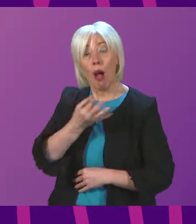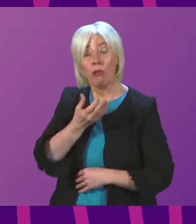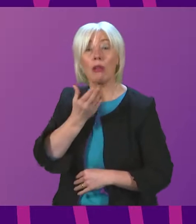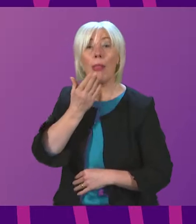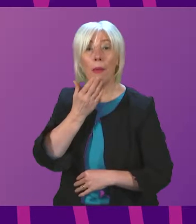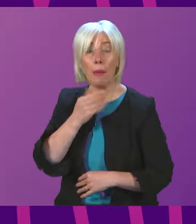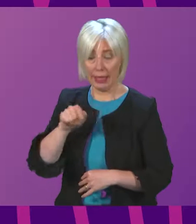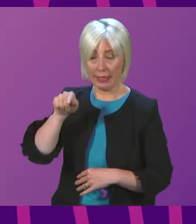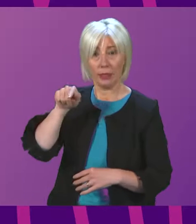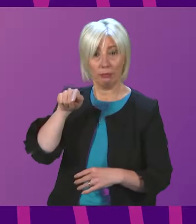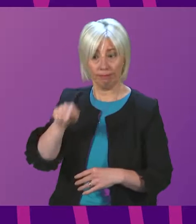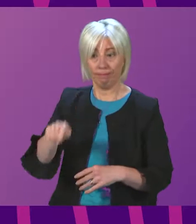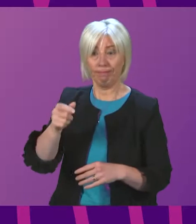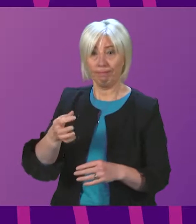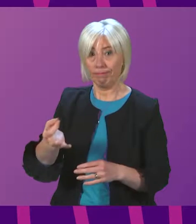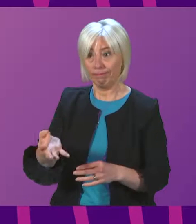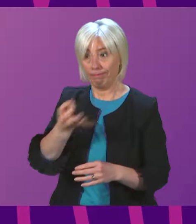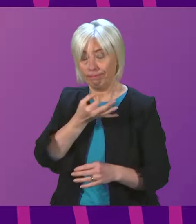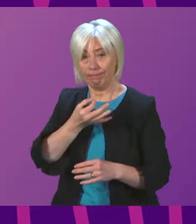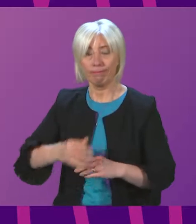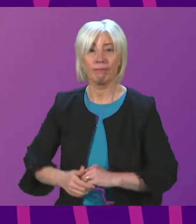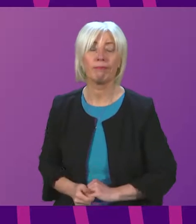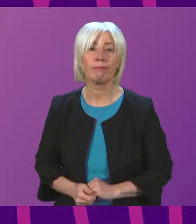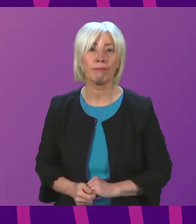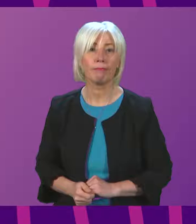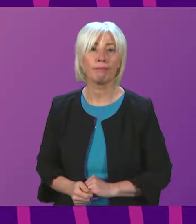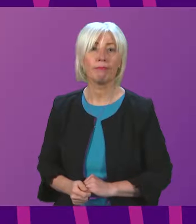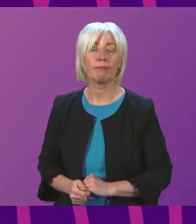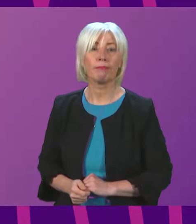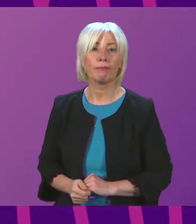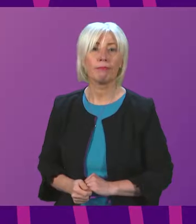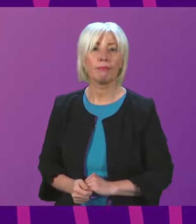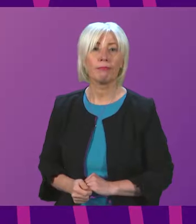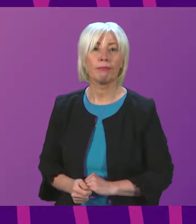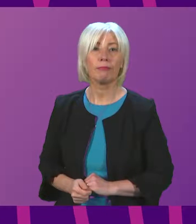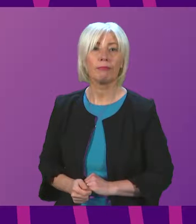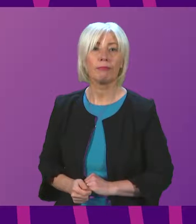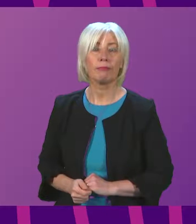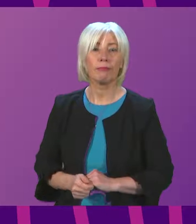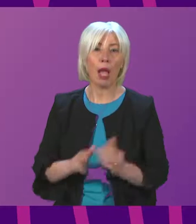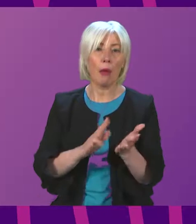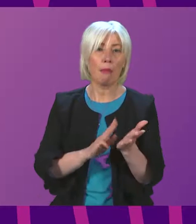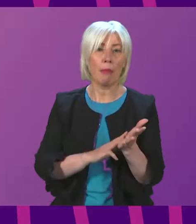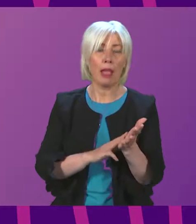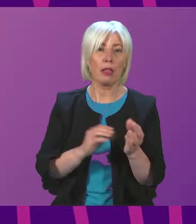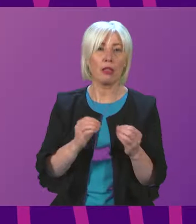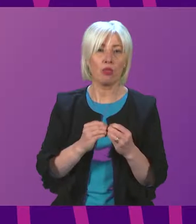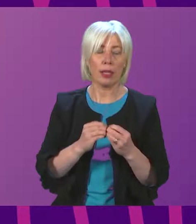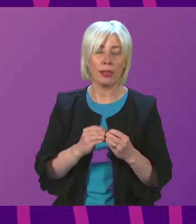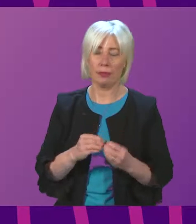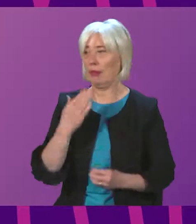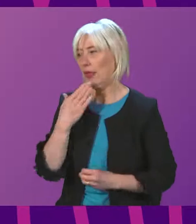ask a question were to press the request to speak button now or to enter in the chat room. And I call Miles Briggs. Thank you,